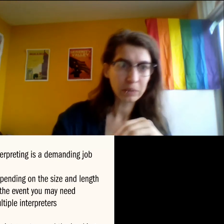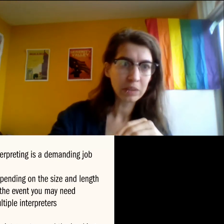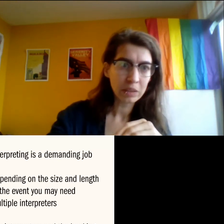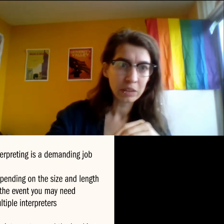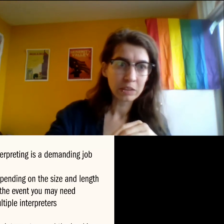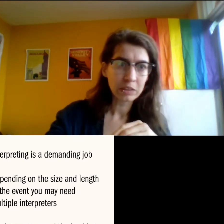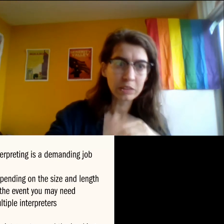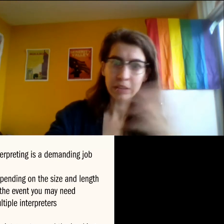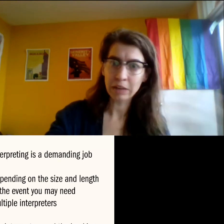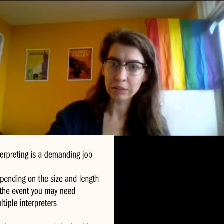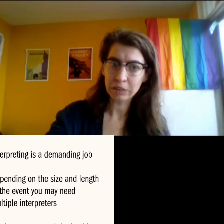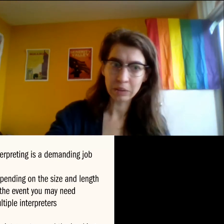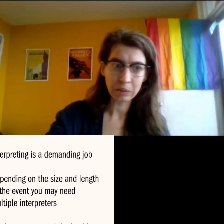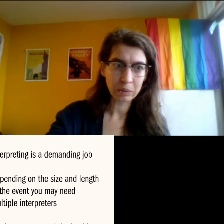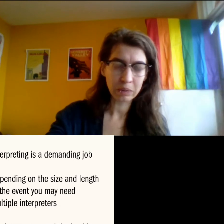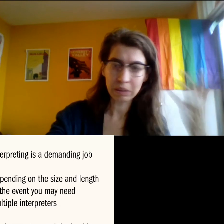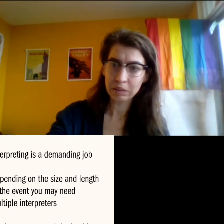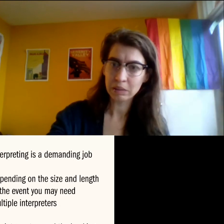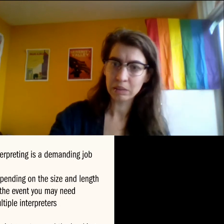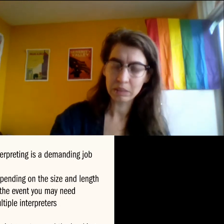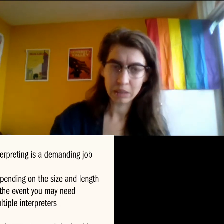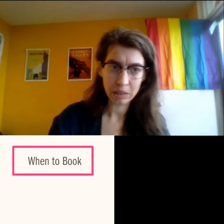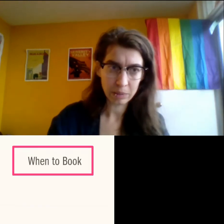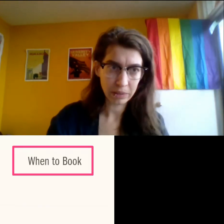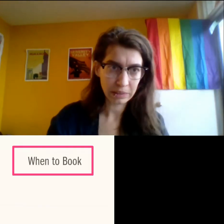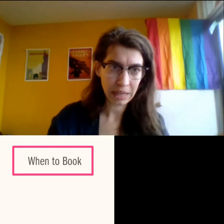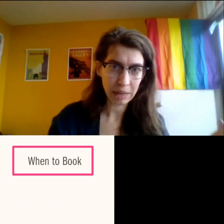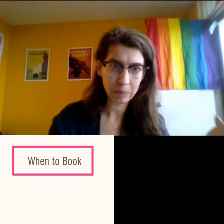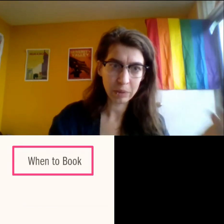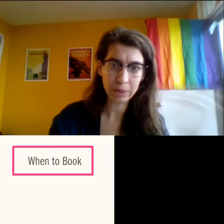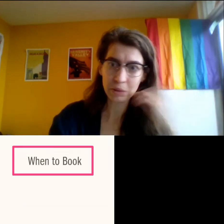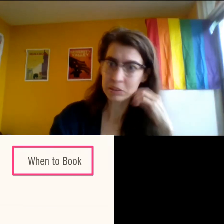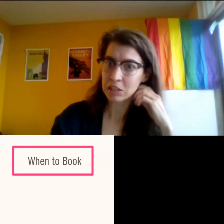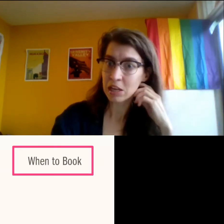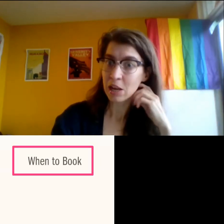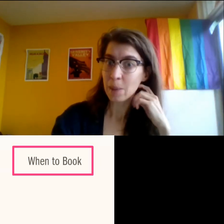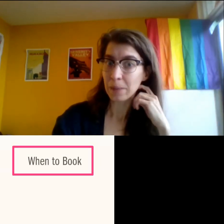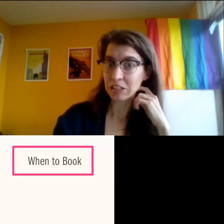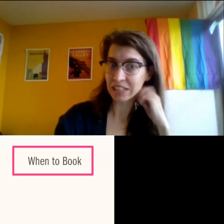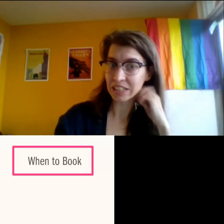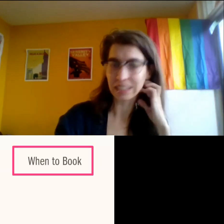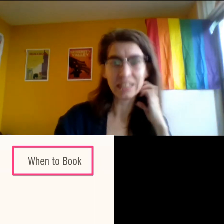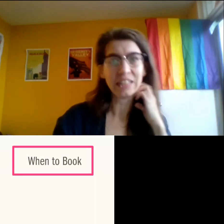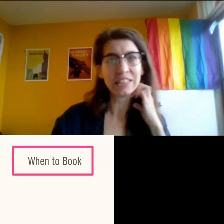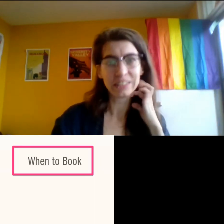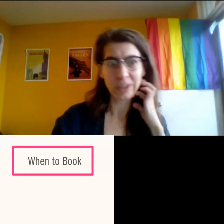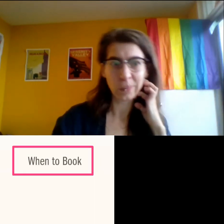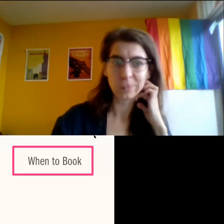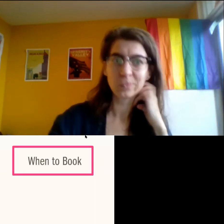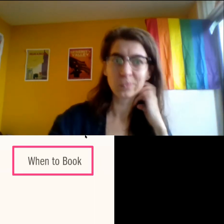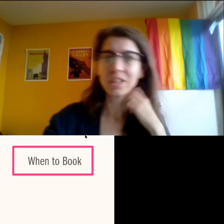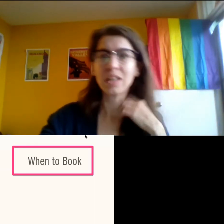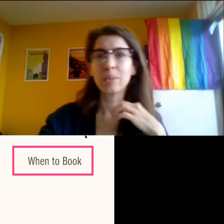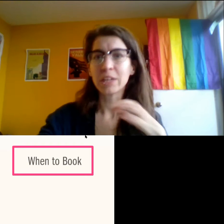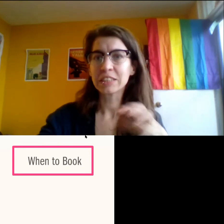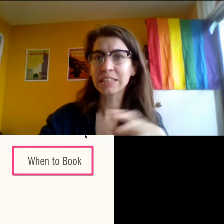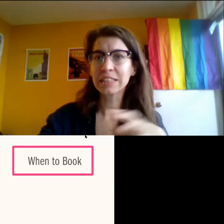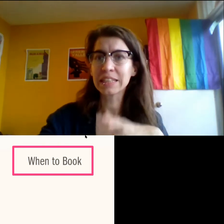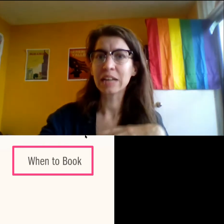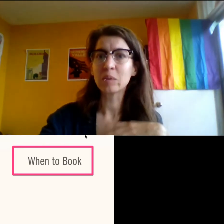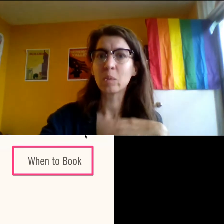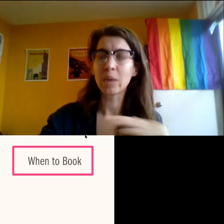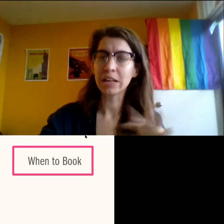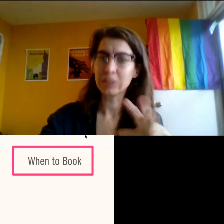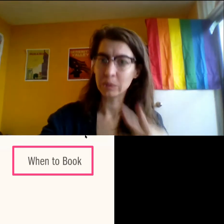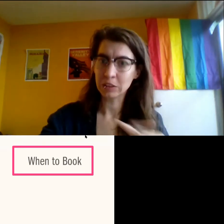so, so now you know about that. What about budgeting? So budgeting